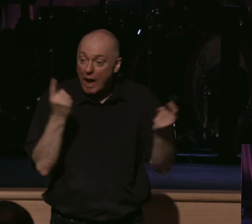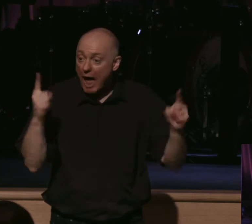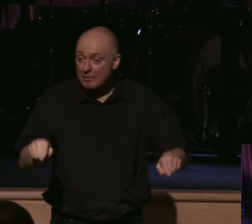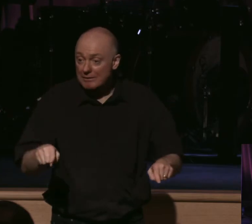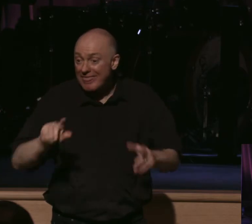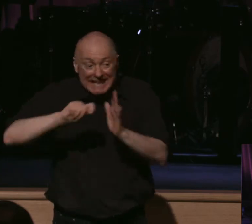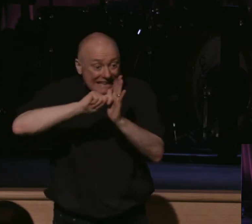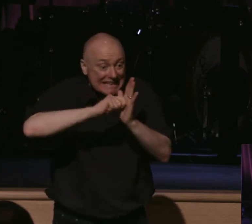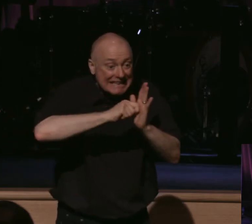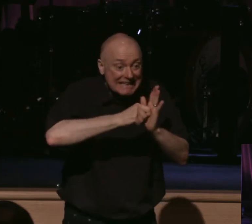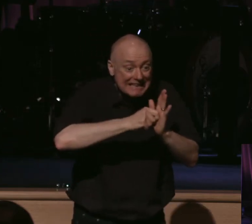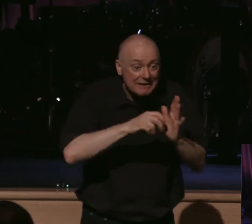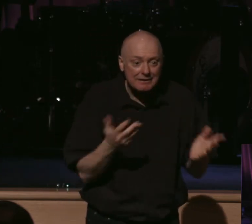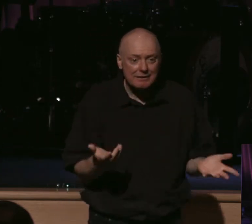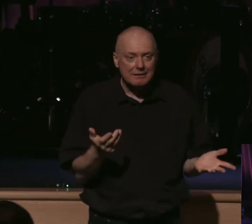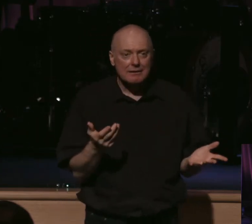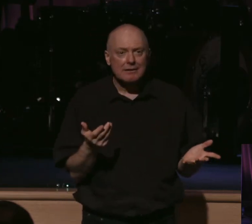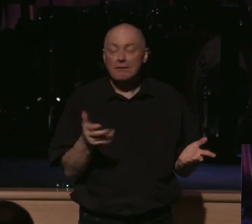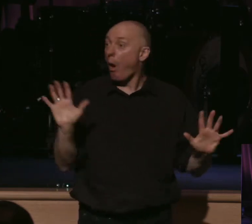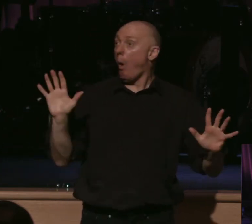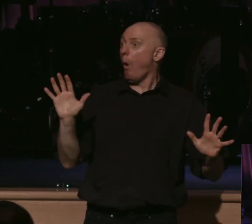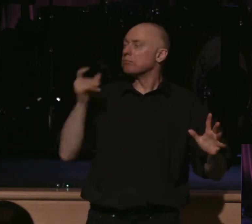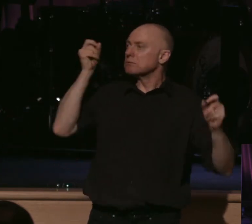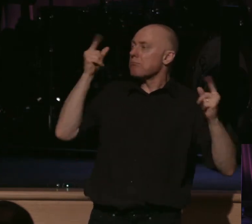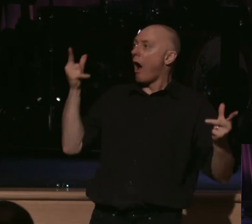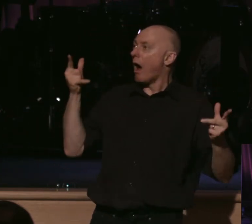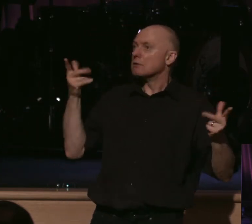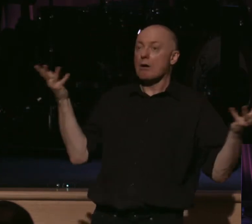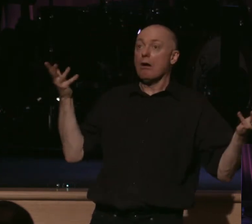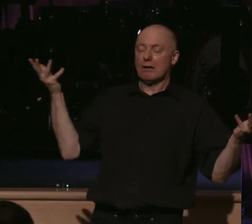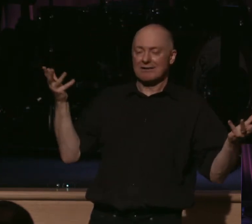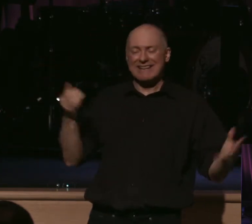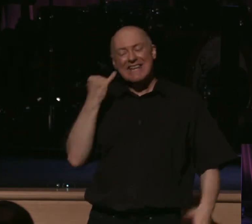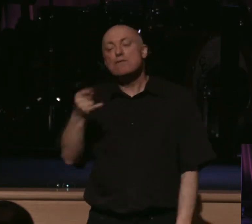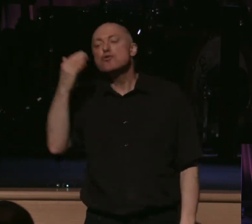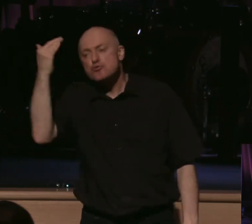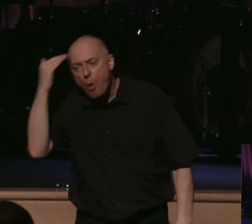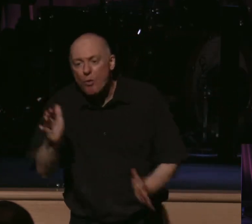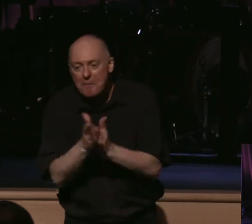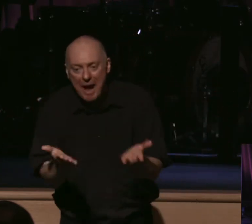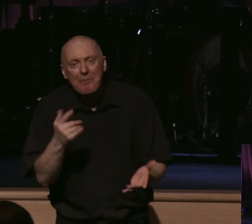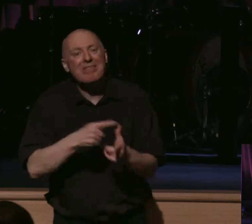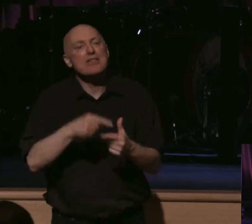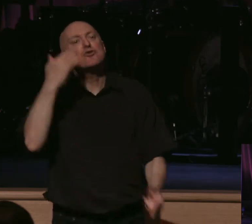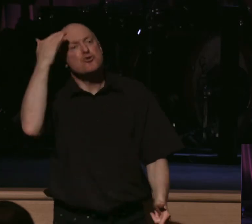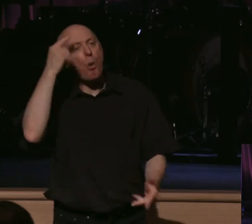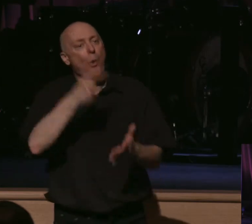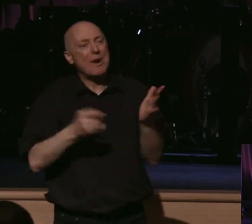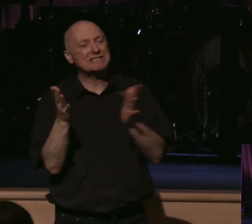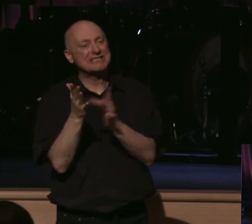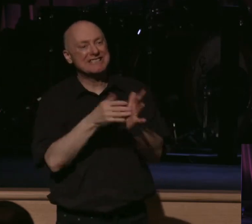that's the key. It's not like this is catching us off guard. At it shouldn't. If you know your Bible, you know what Jesus said.